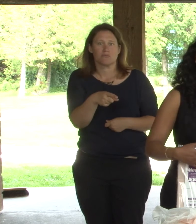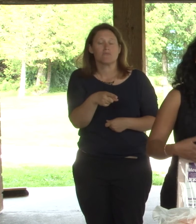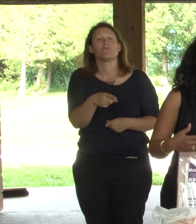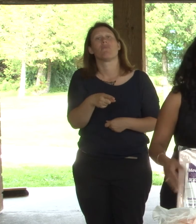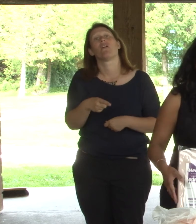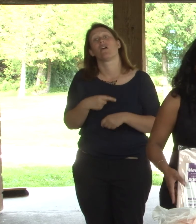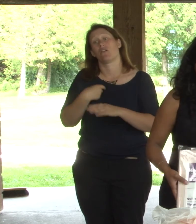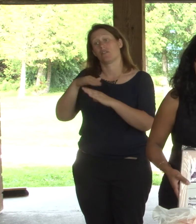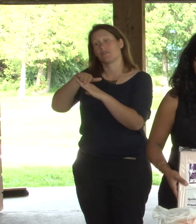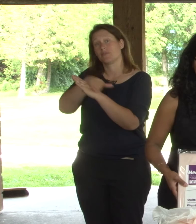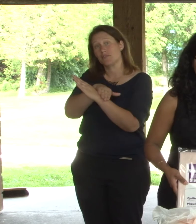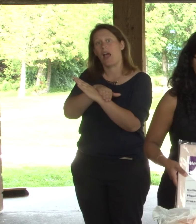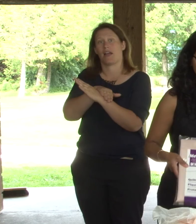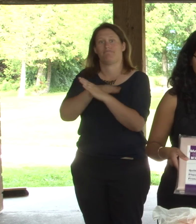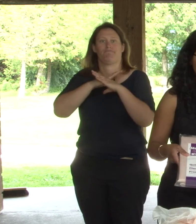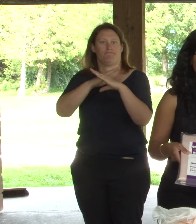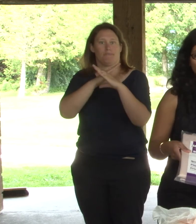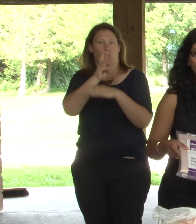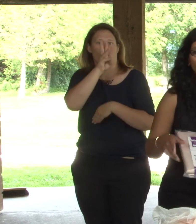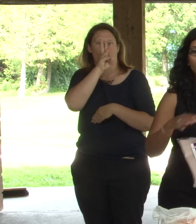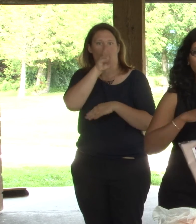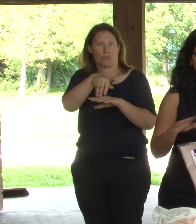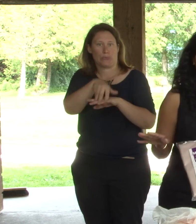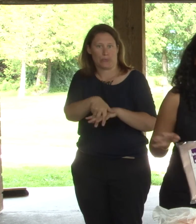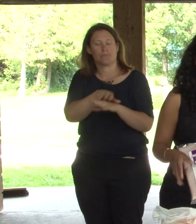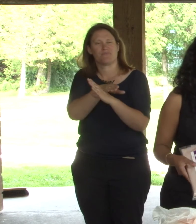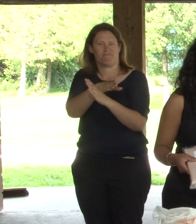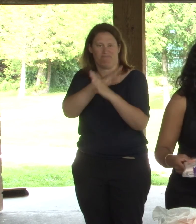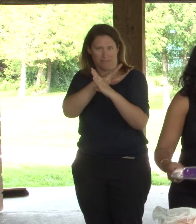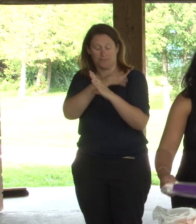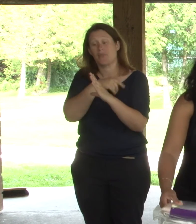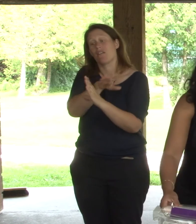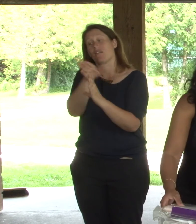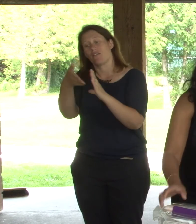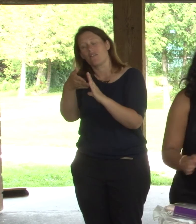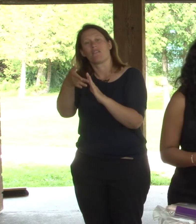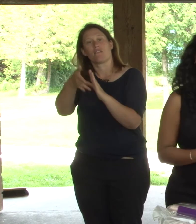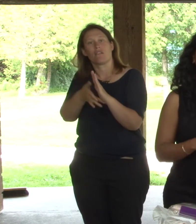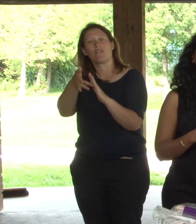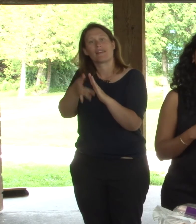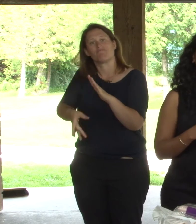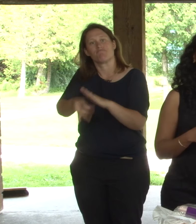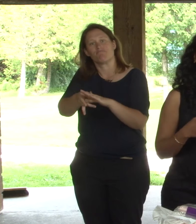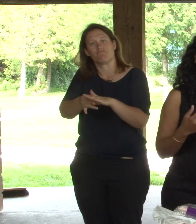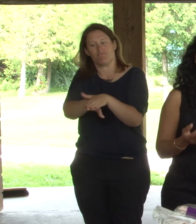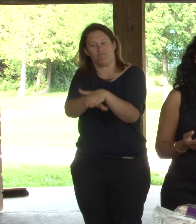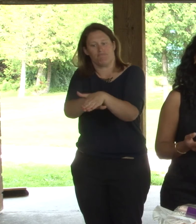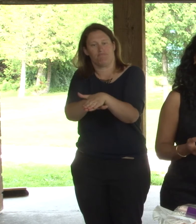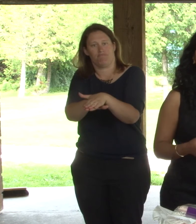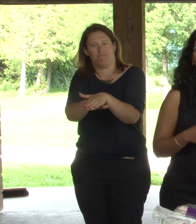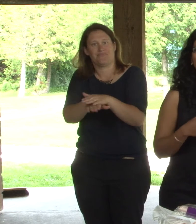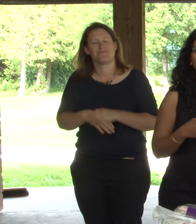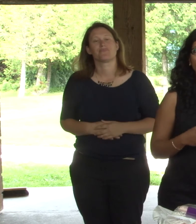backing on it. So it's very easy and, uh, it protects all the expensive furniture or the mattresses that you have. We also have, uh, reusable